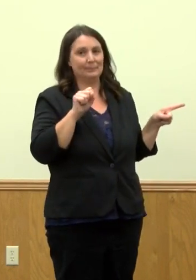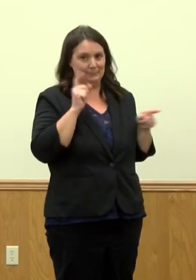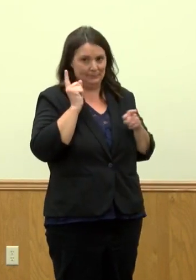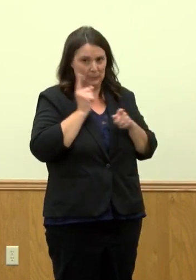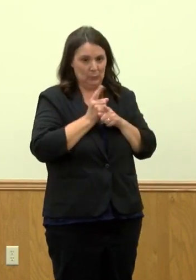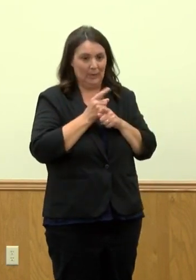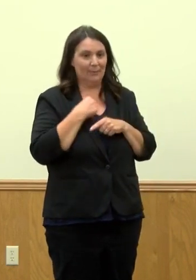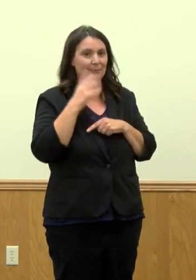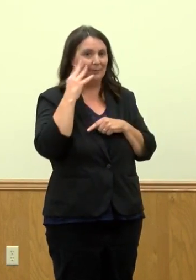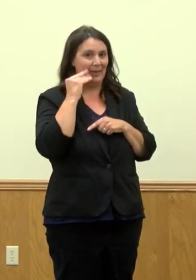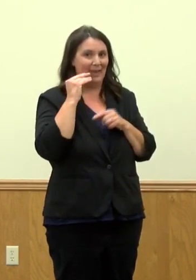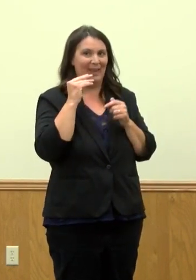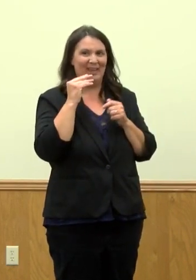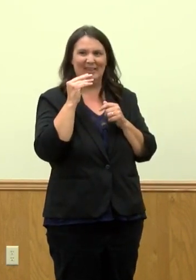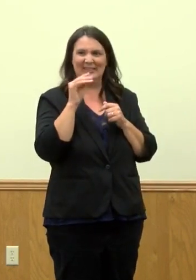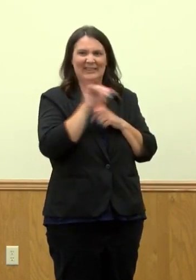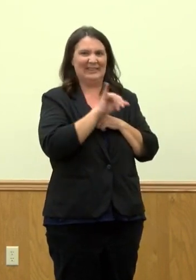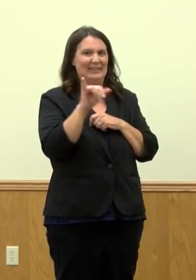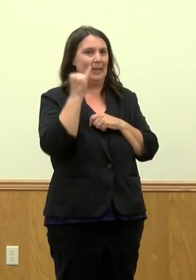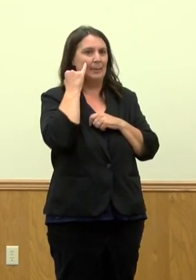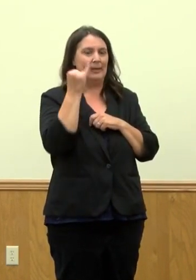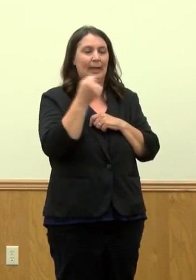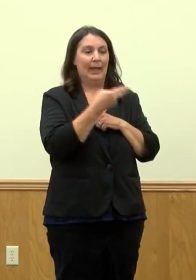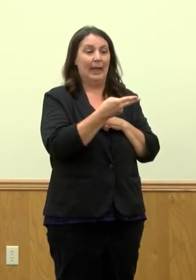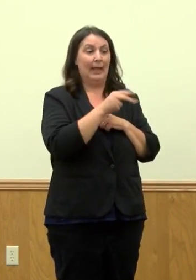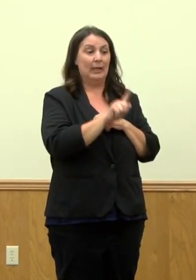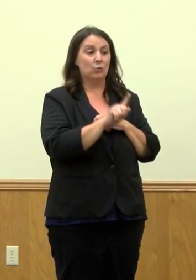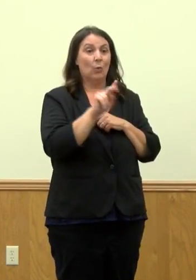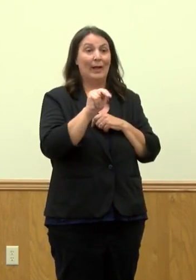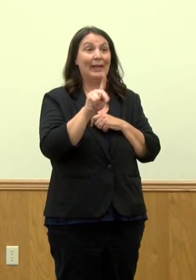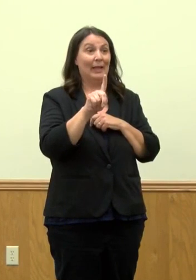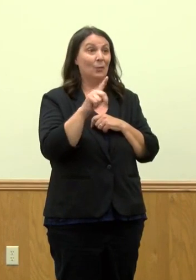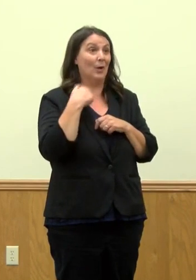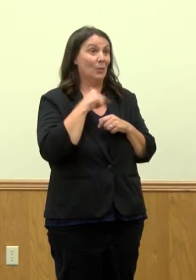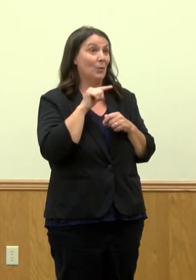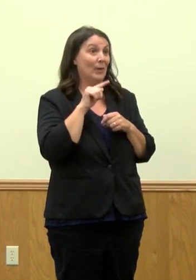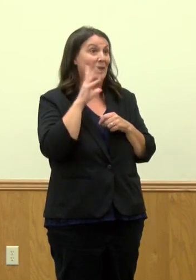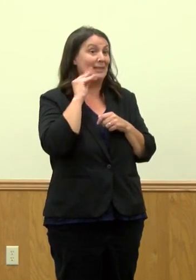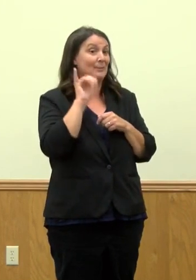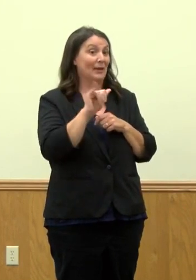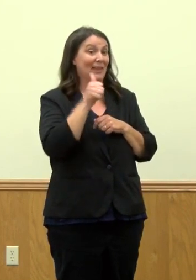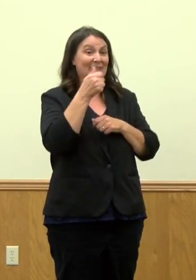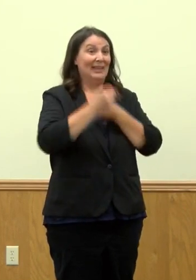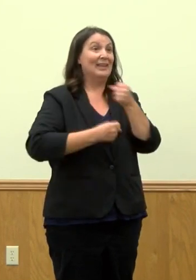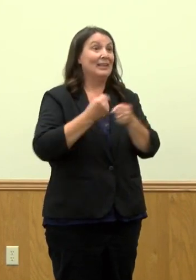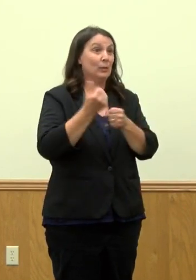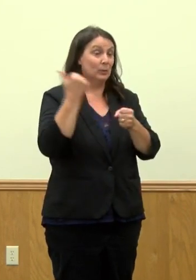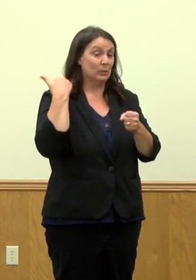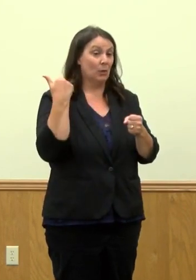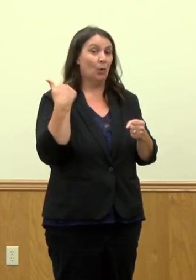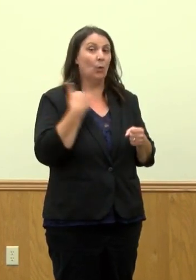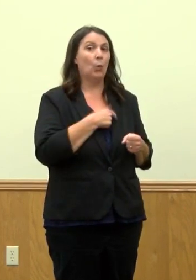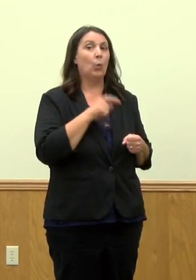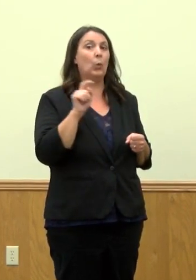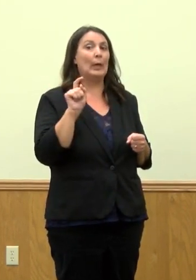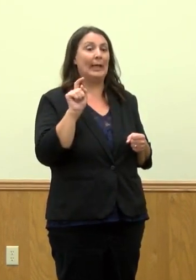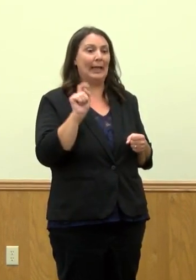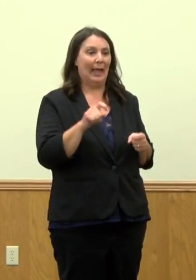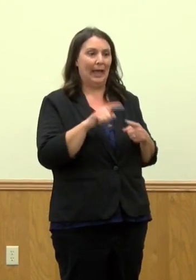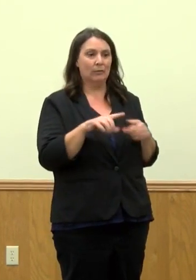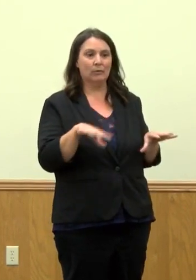this experience with H1N1. It was a great training tool for us, you know, almost 10 plus years ago when we actually had to do